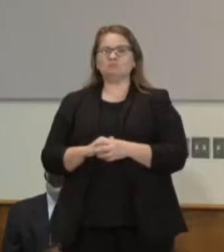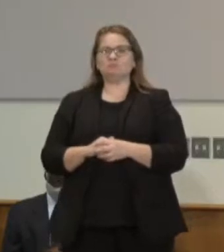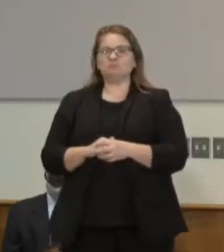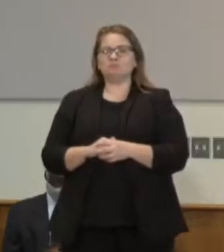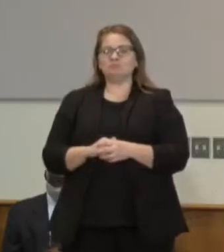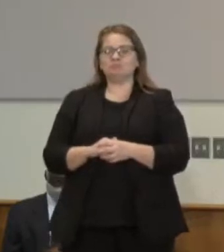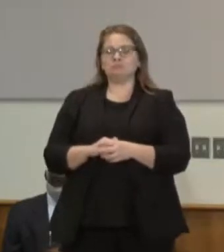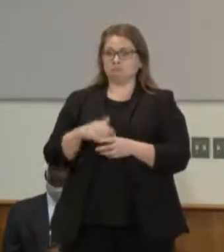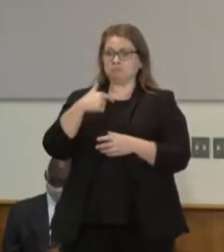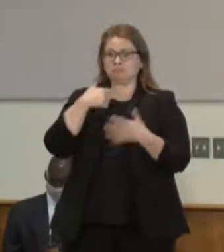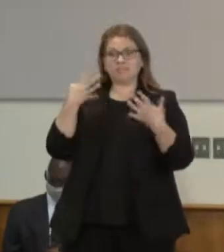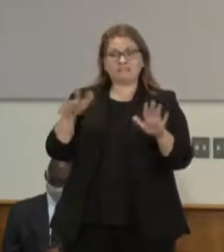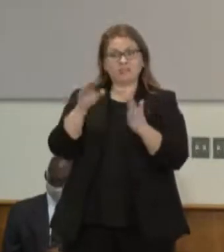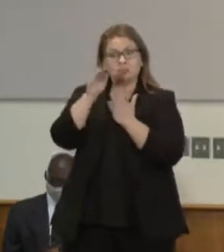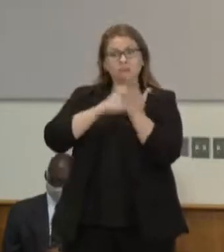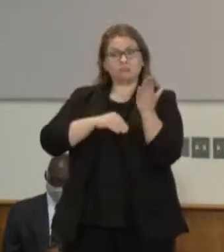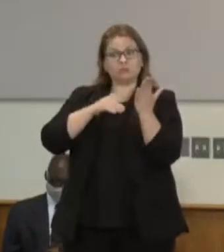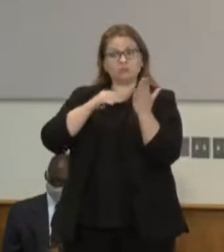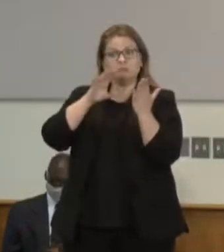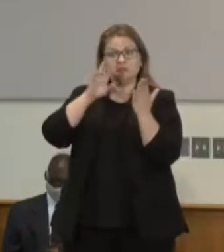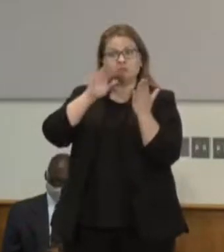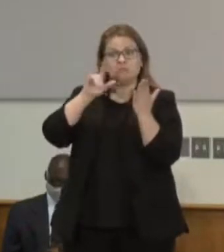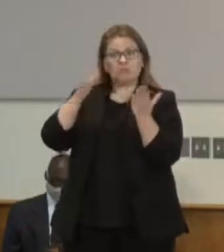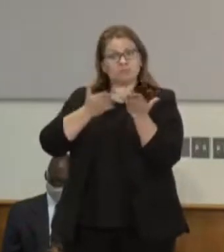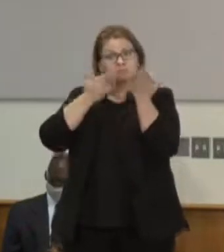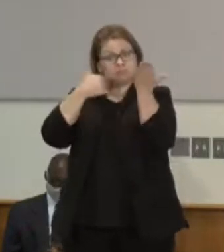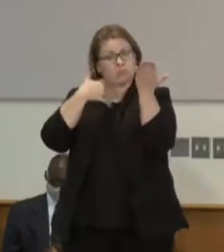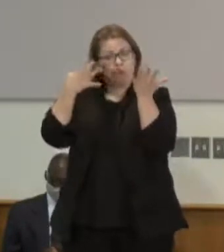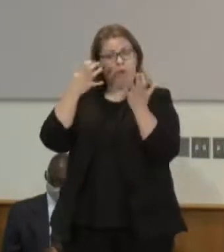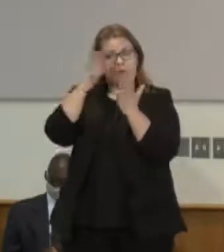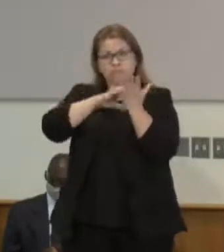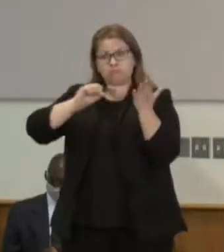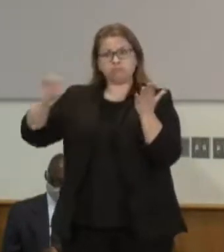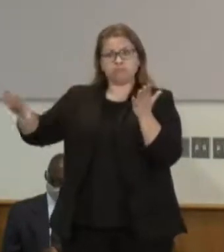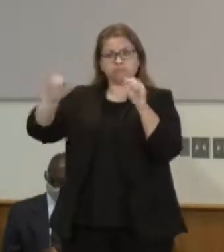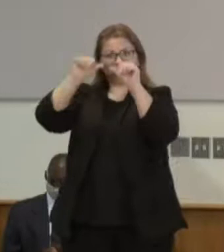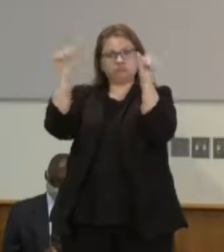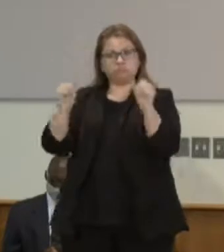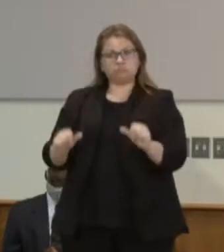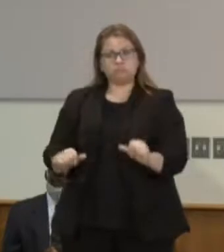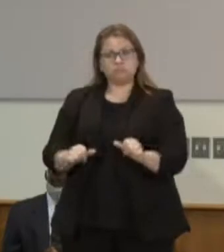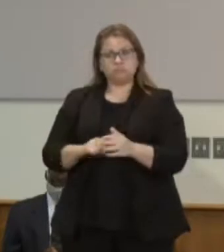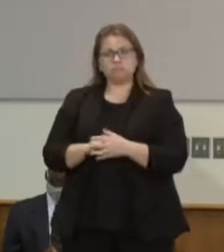and to rename Columbus Day Indigenous Peoples Day which I am still in support of